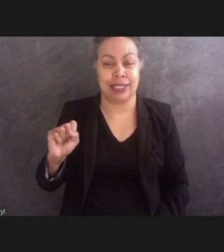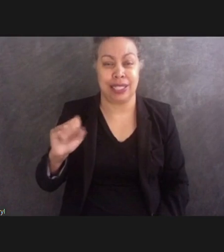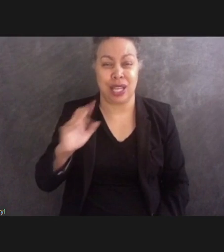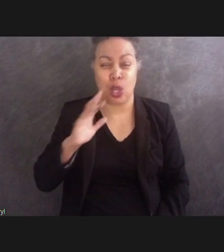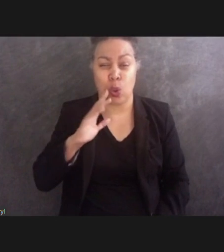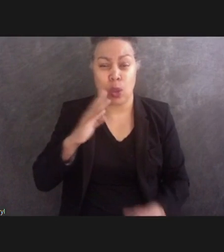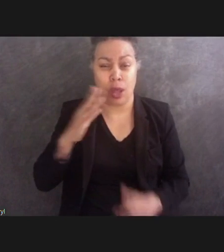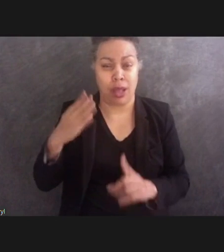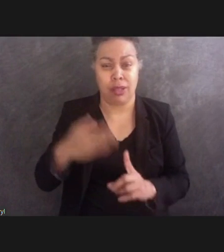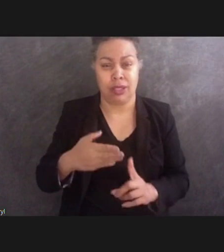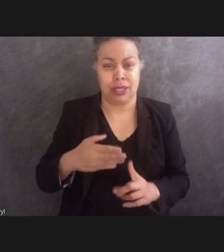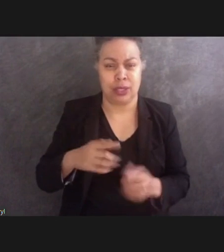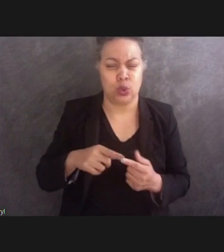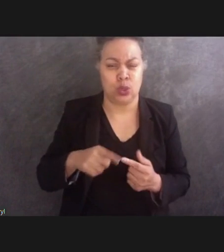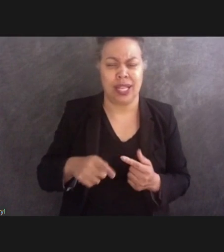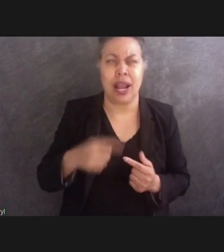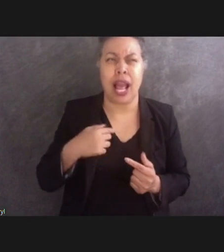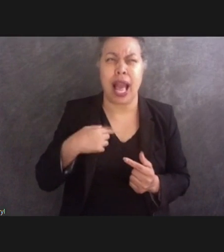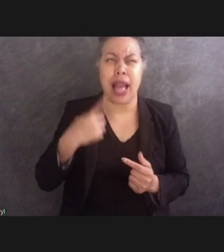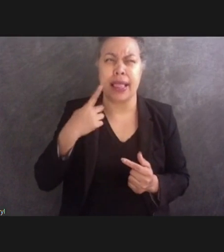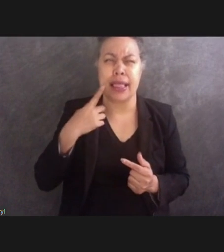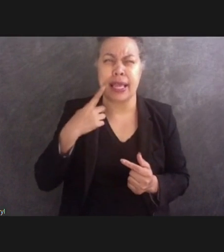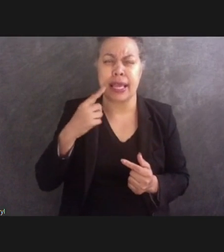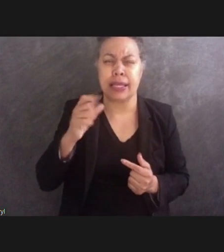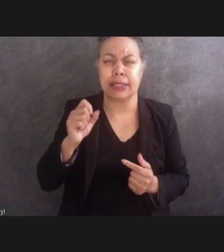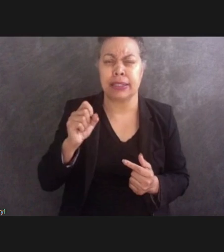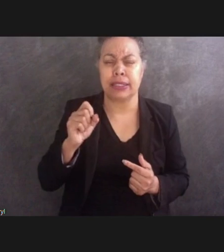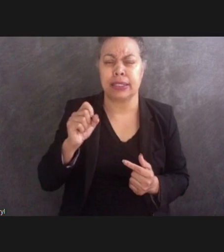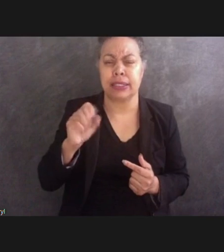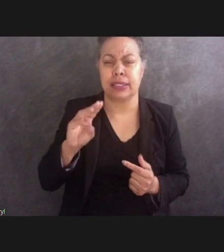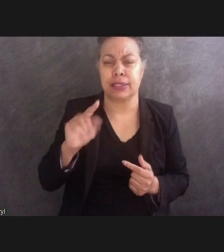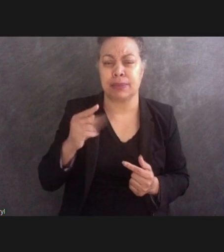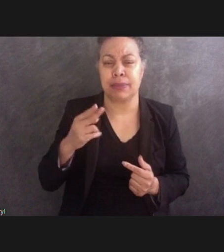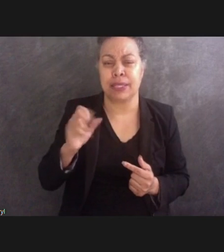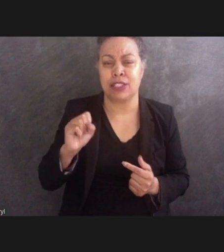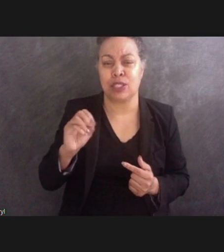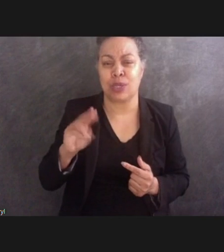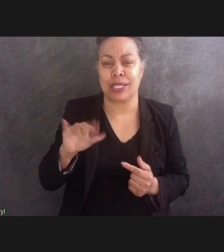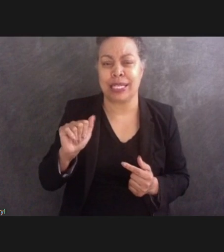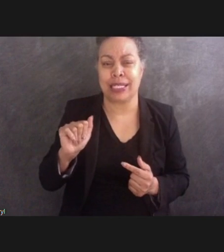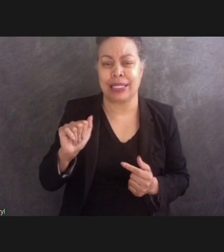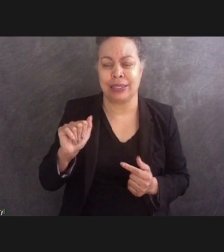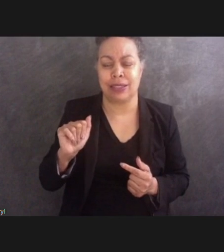the Smithsonian Washington Monument stop. And I'm not sure the distance. And I haven't looked up